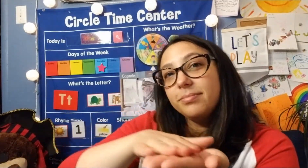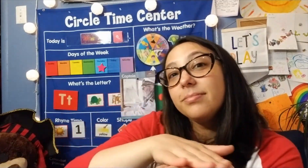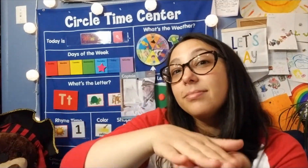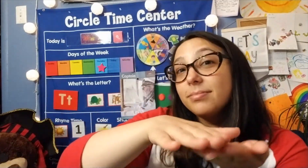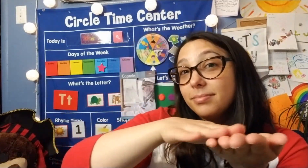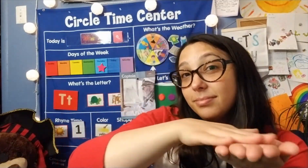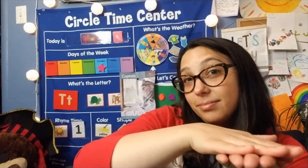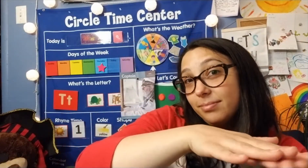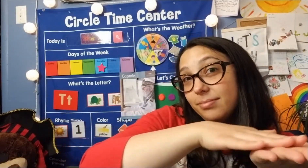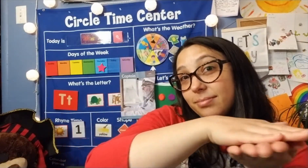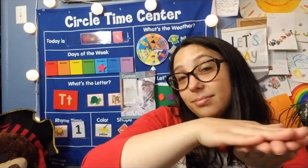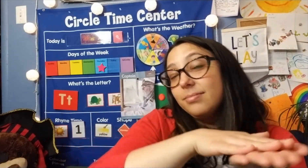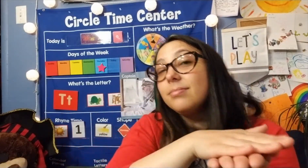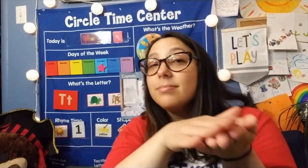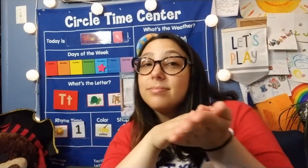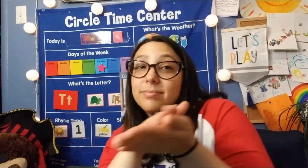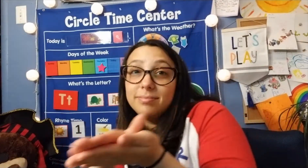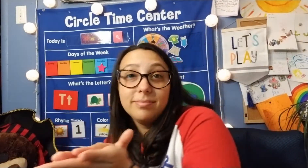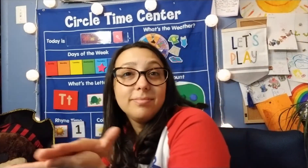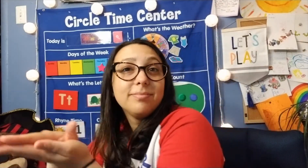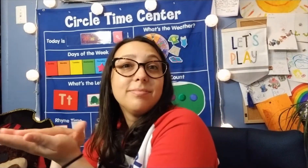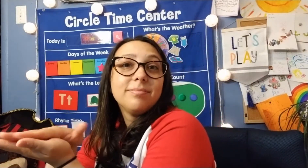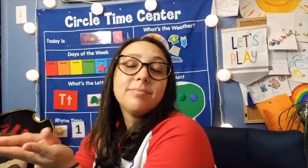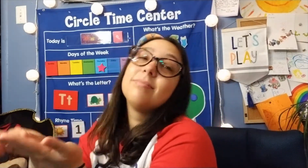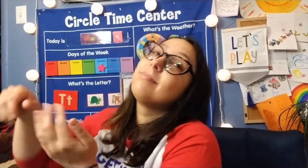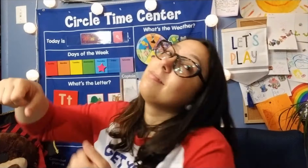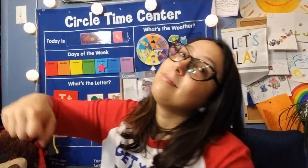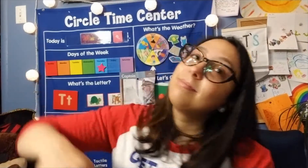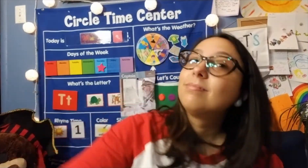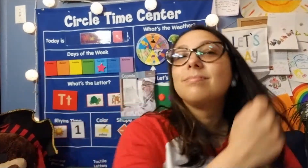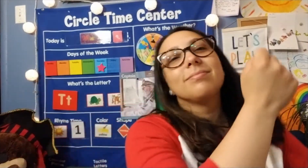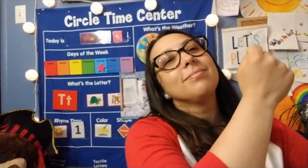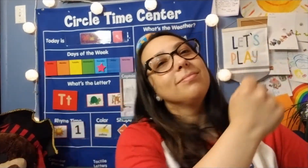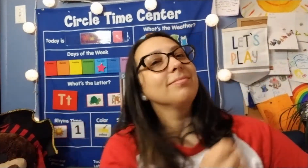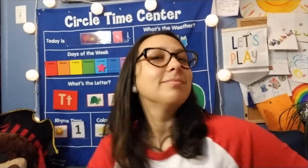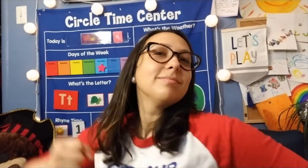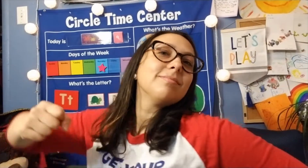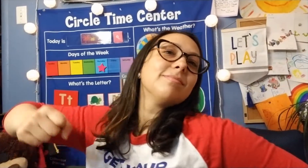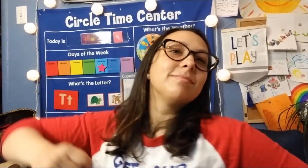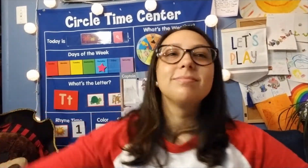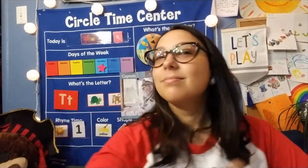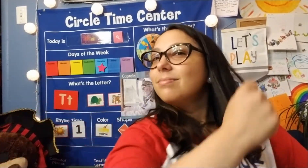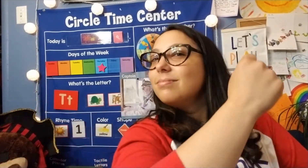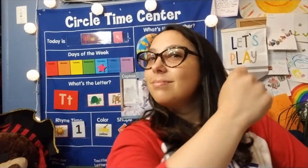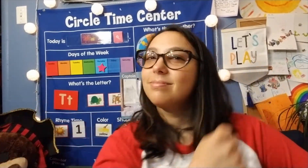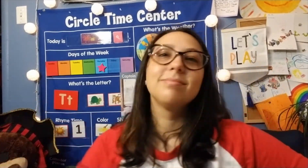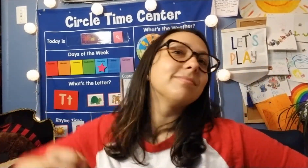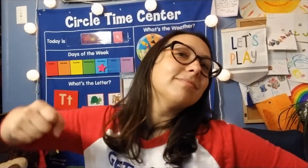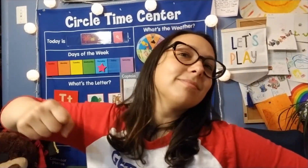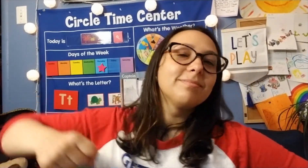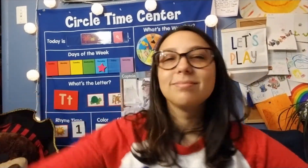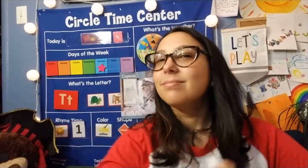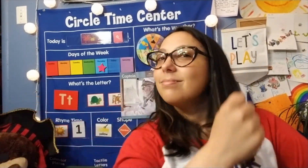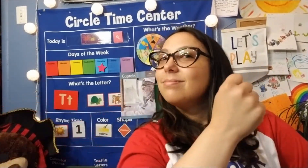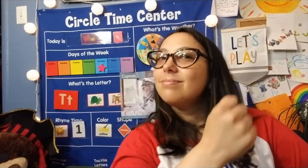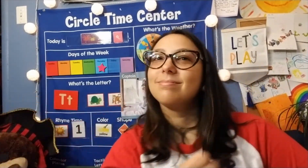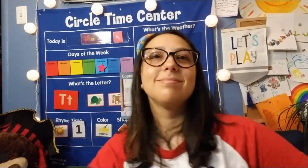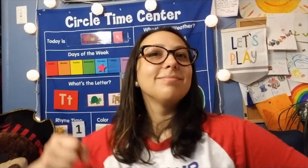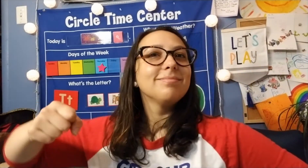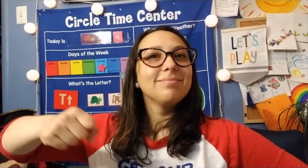Scrub it down to stern. I'm the captain of the ship. Do what I say and